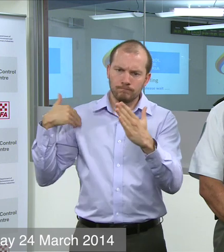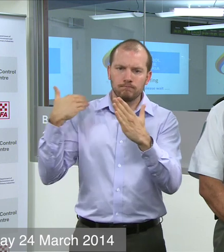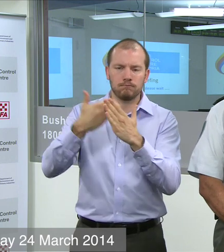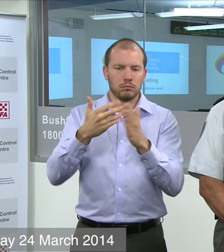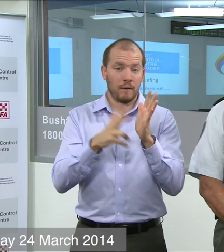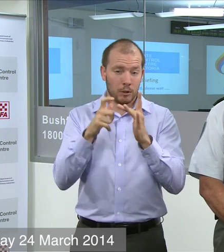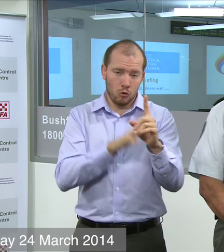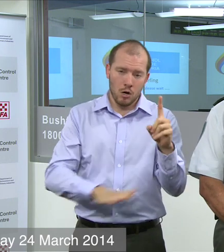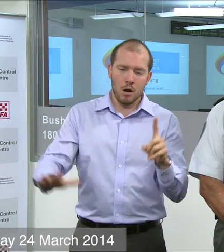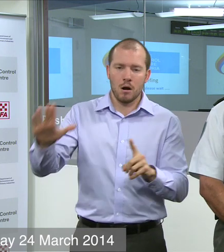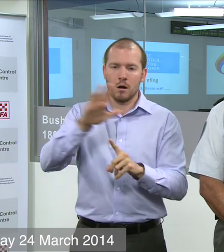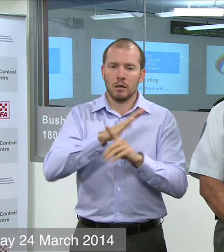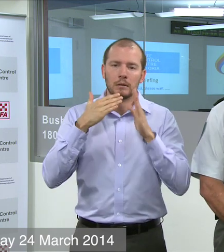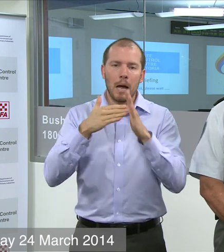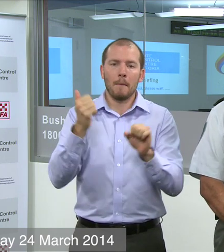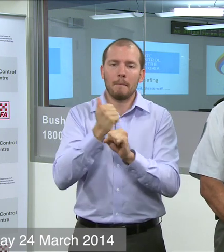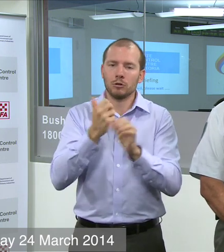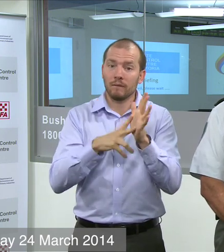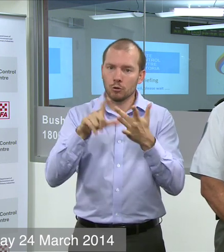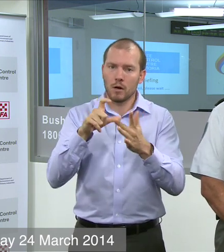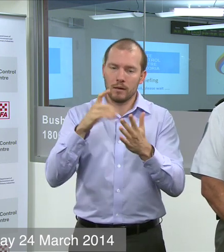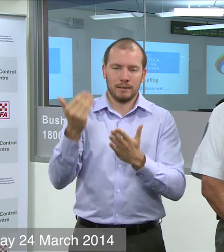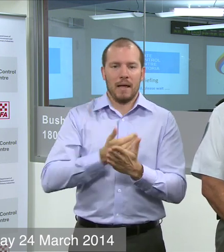contribute to helping make Victoria safer.